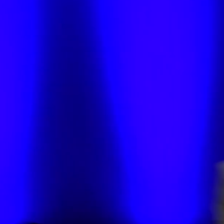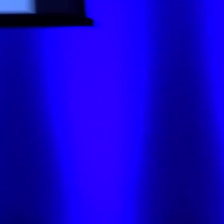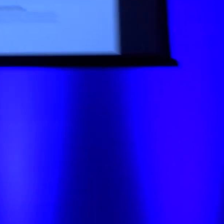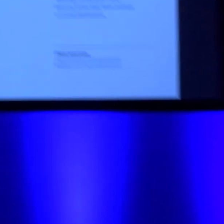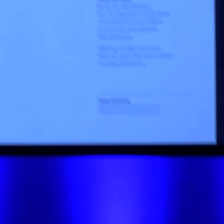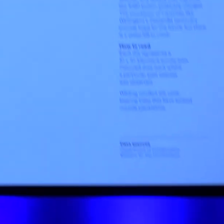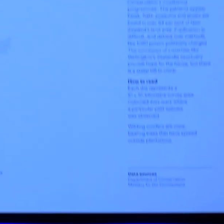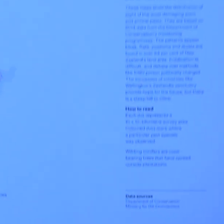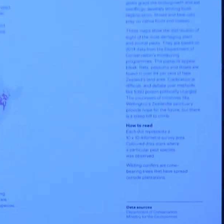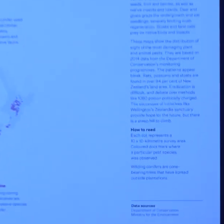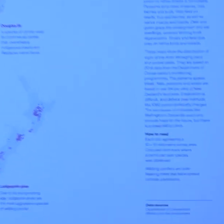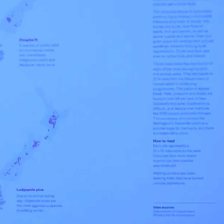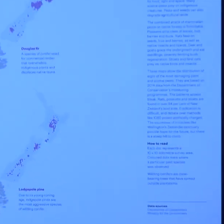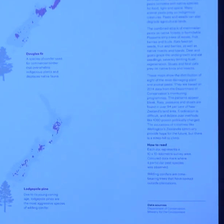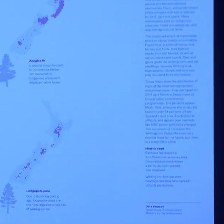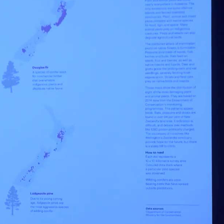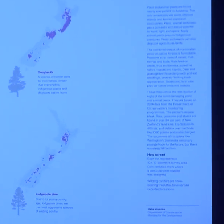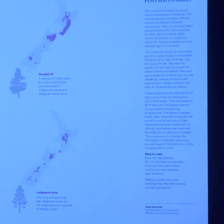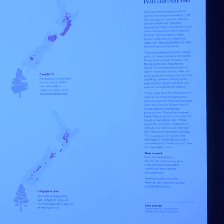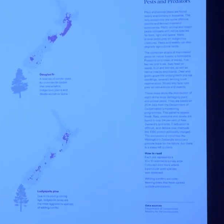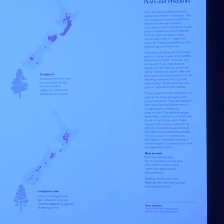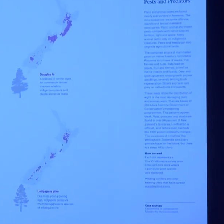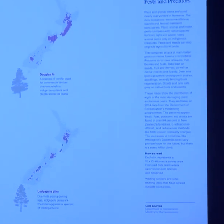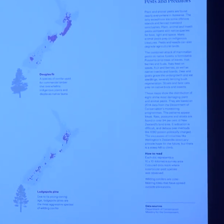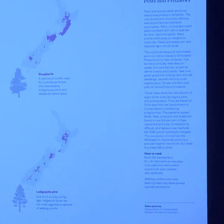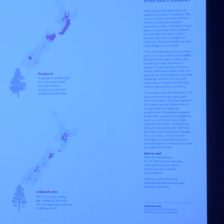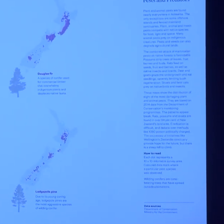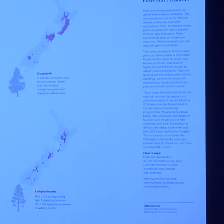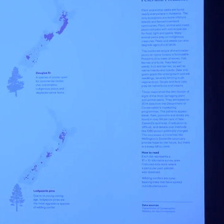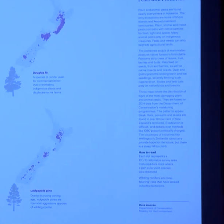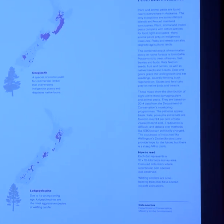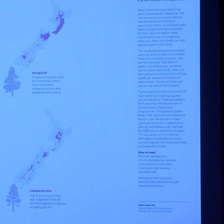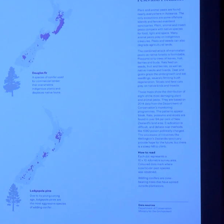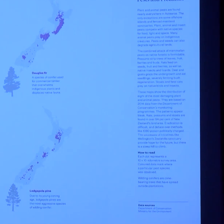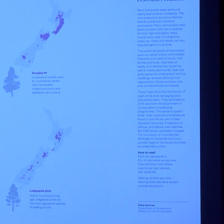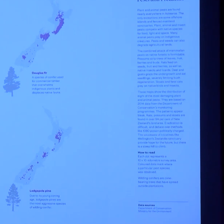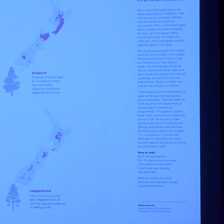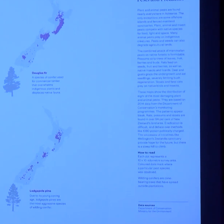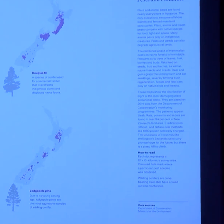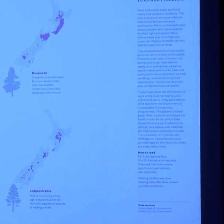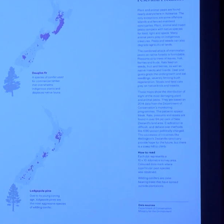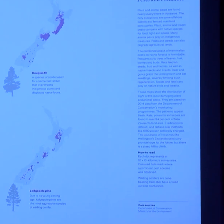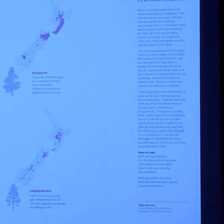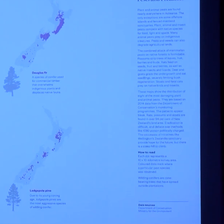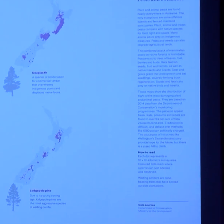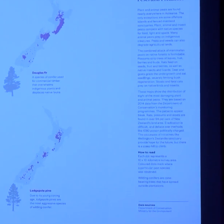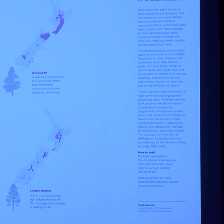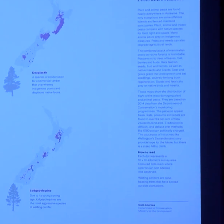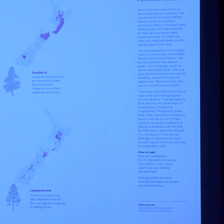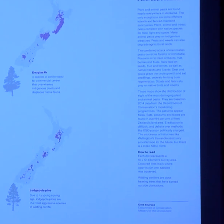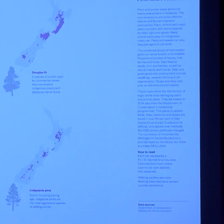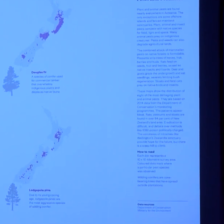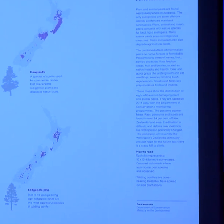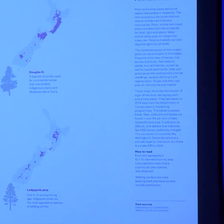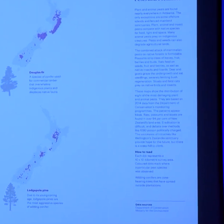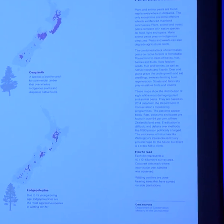I won't linger here except to note for too long except to note that I've really grown to appreciate the drama of a page turn